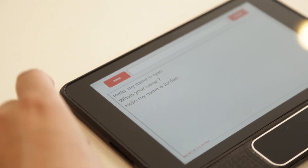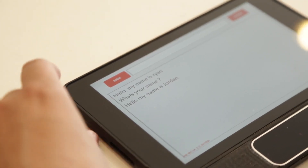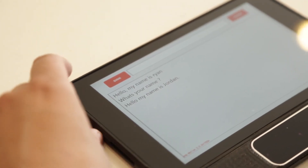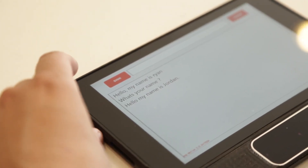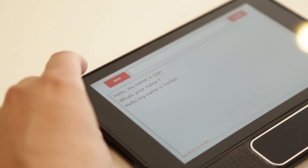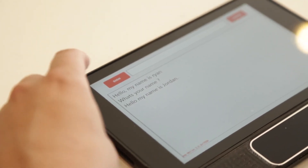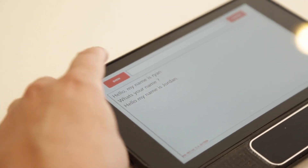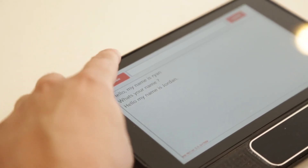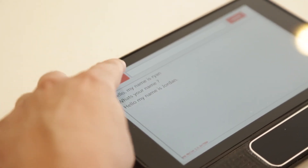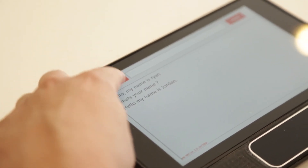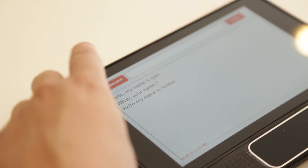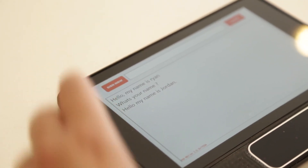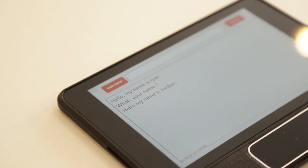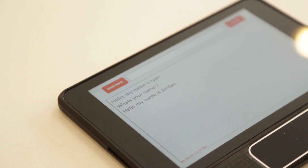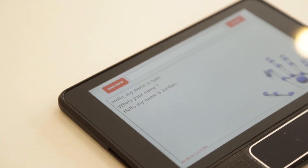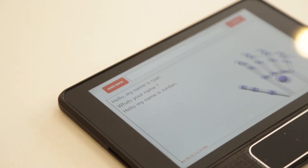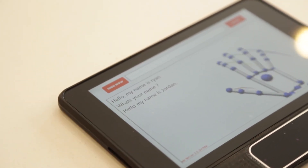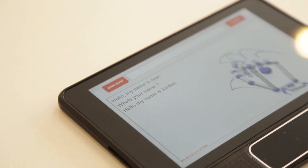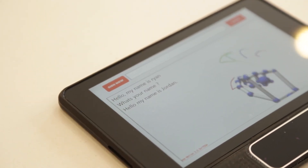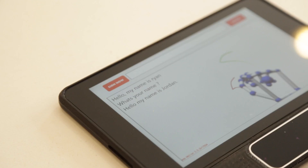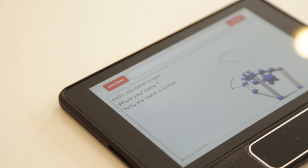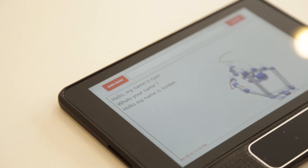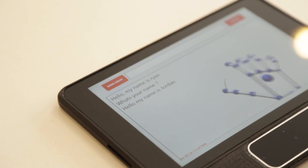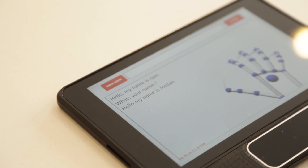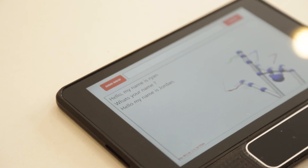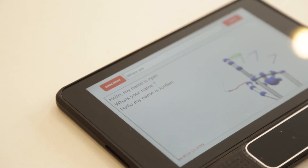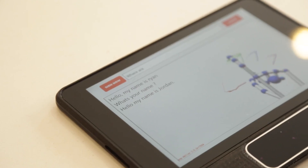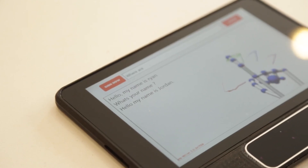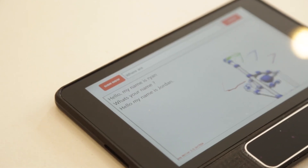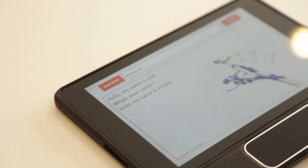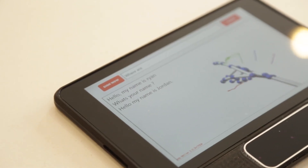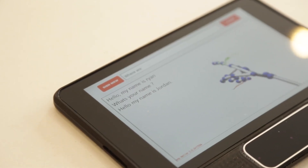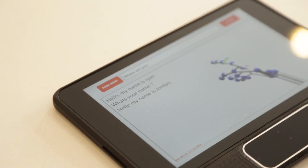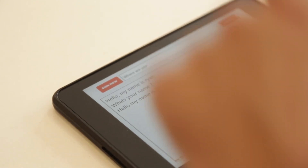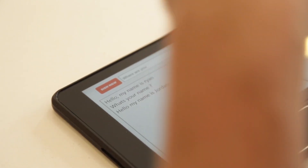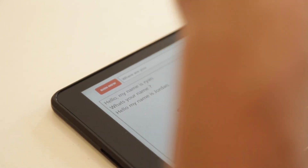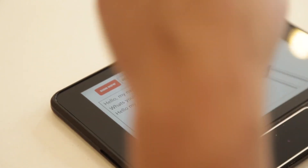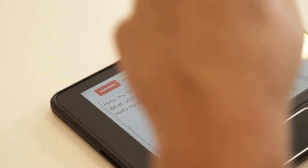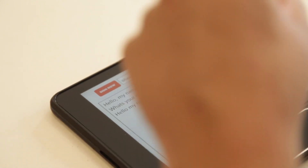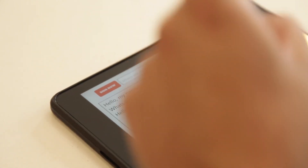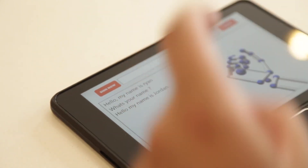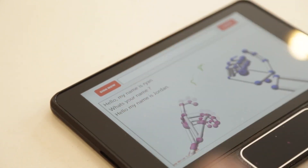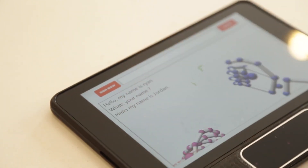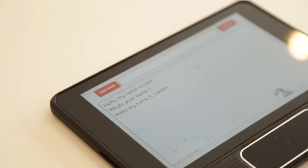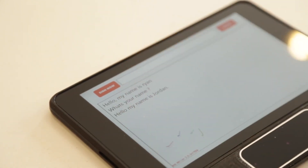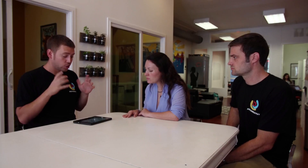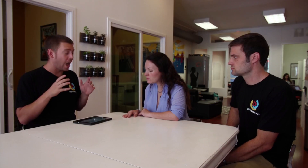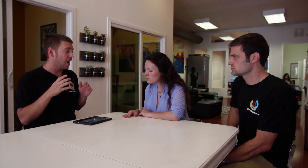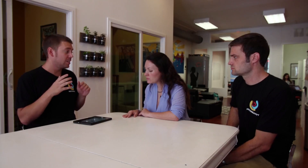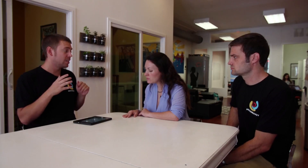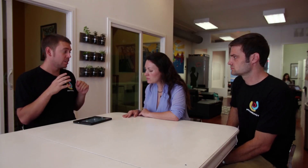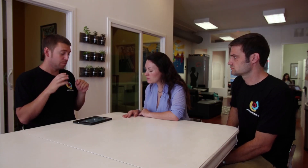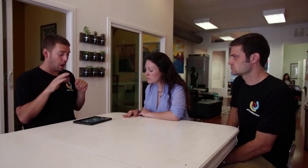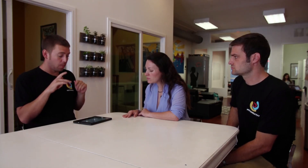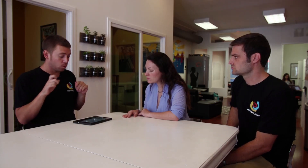Okay. So what's going on here is that we have two different chats, bubbles,